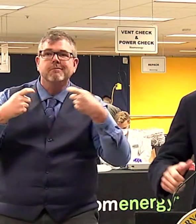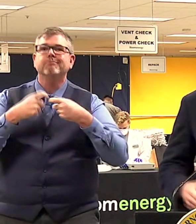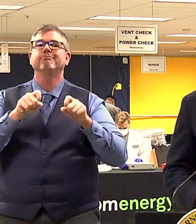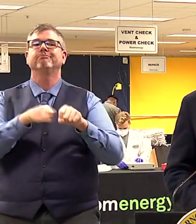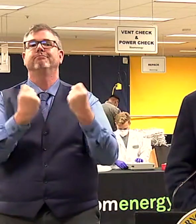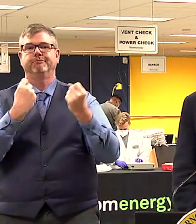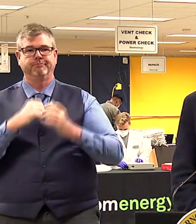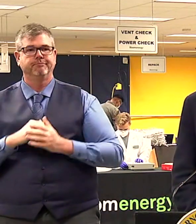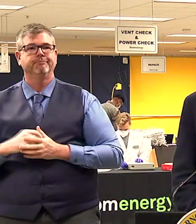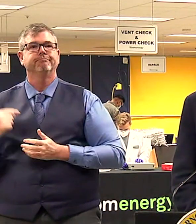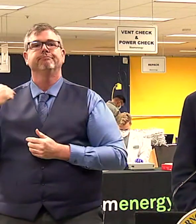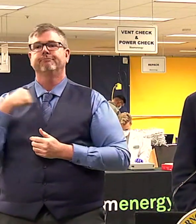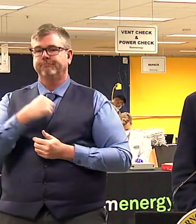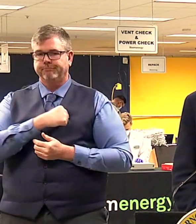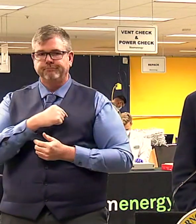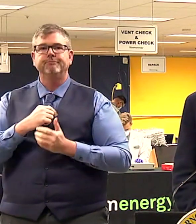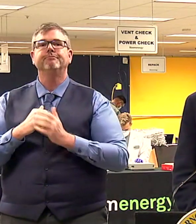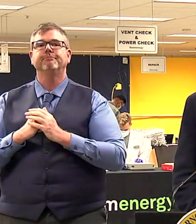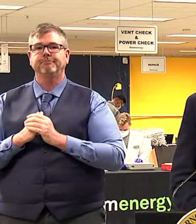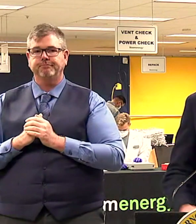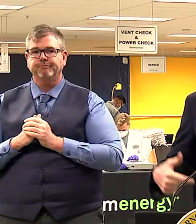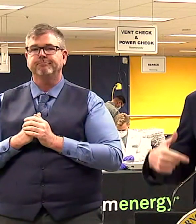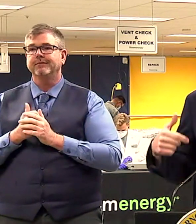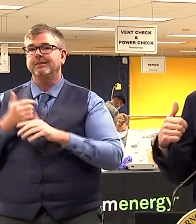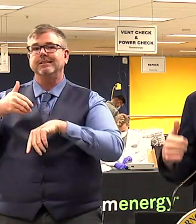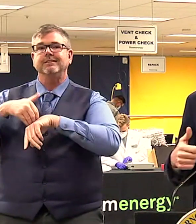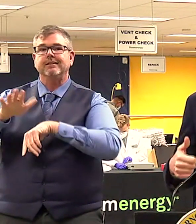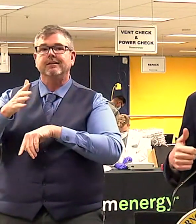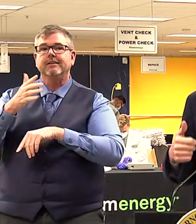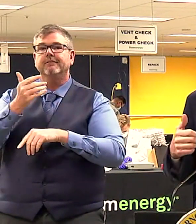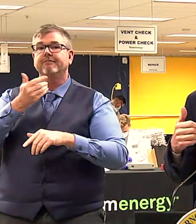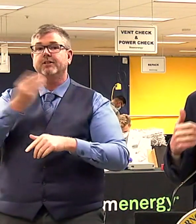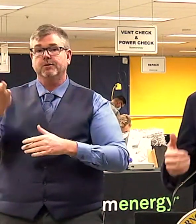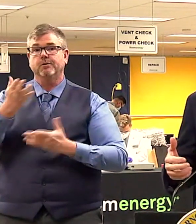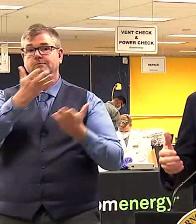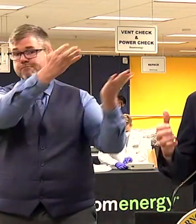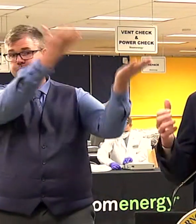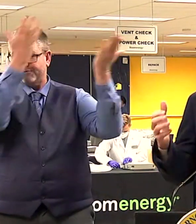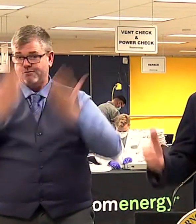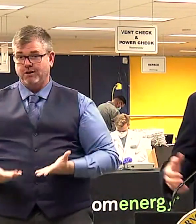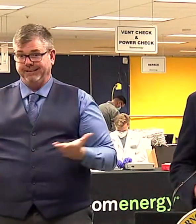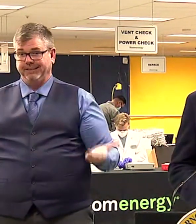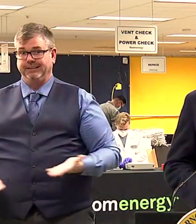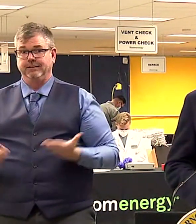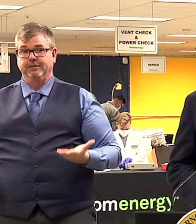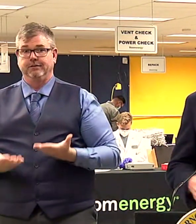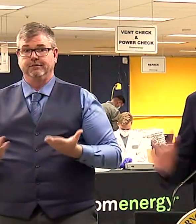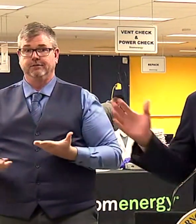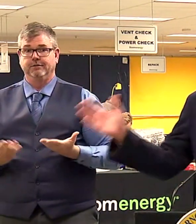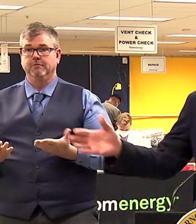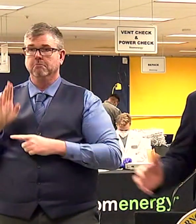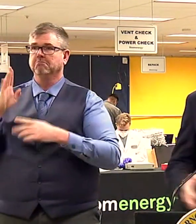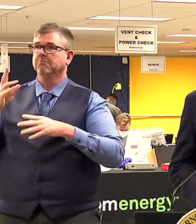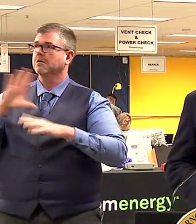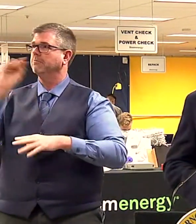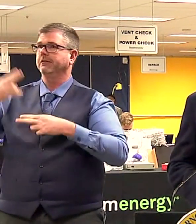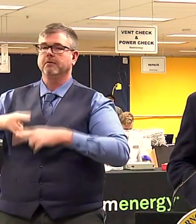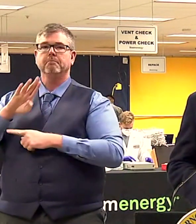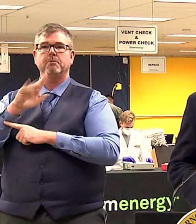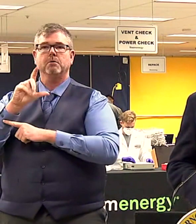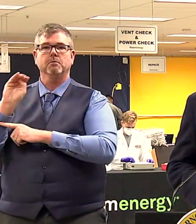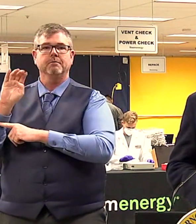down a few hundred of our ventilators and asked Bloom and its CEO, KR, and Susan,